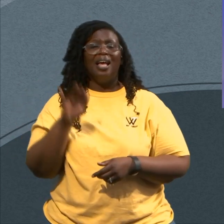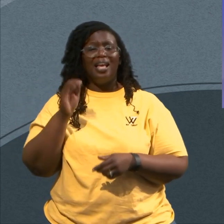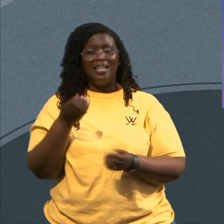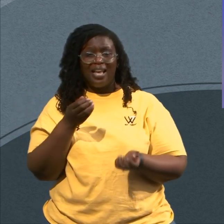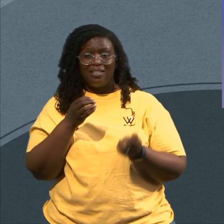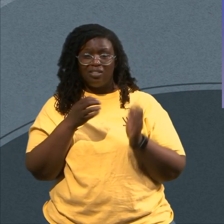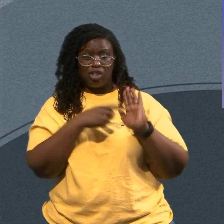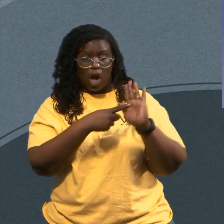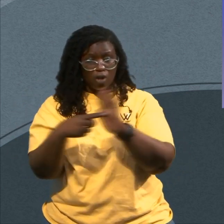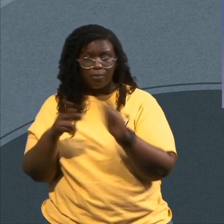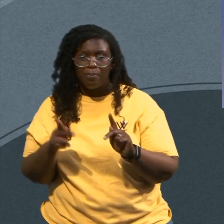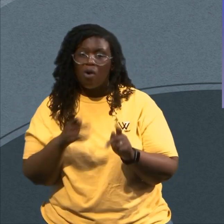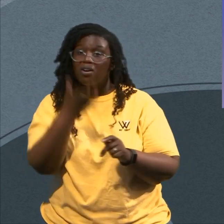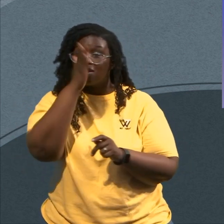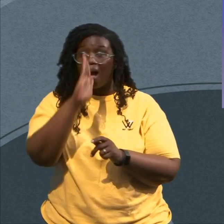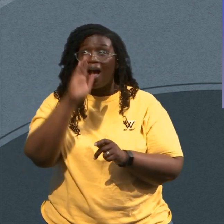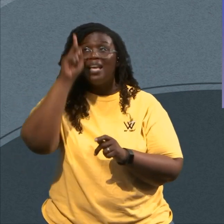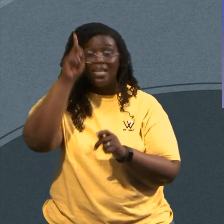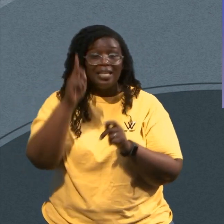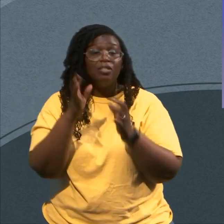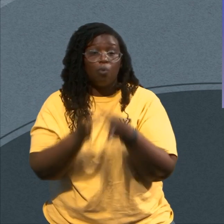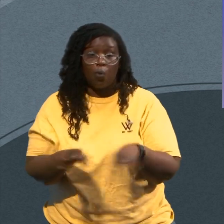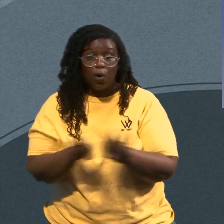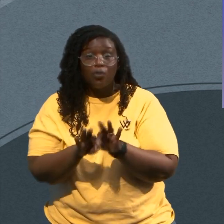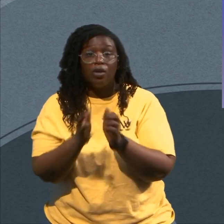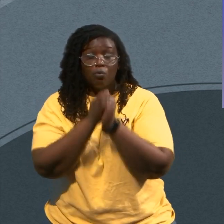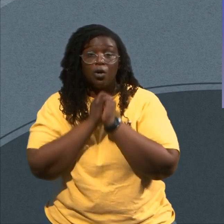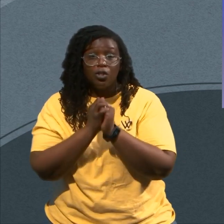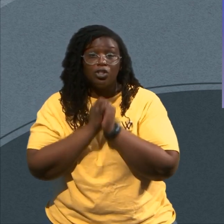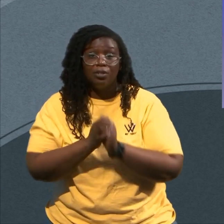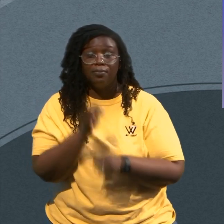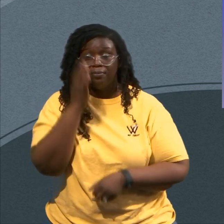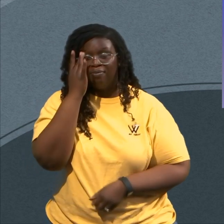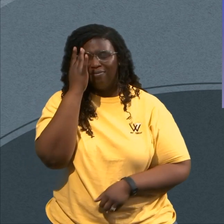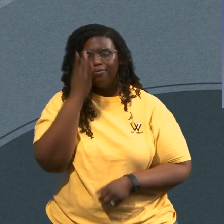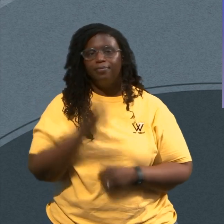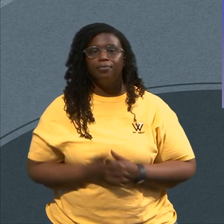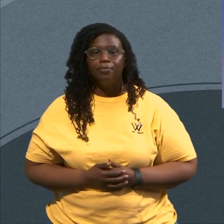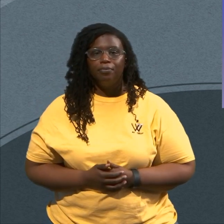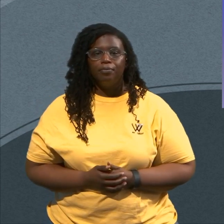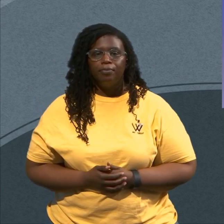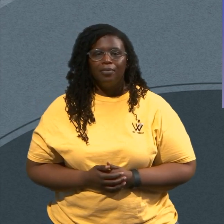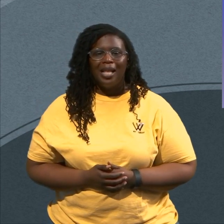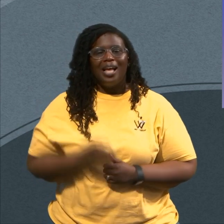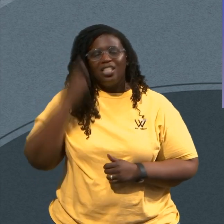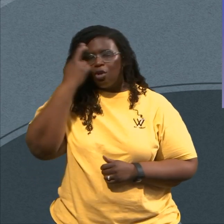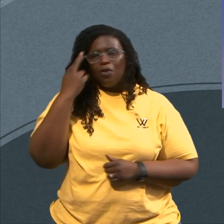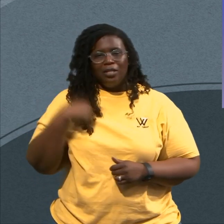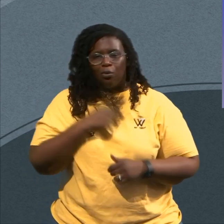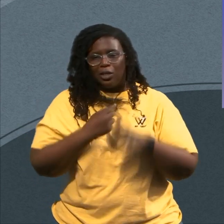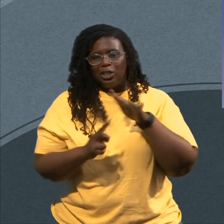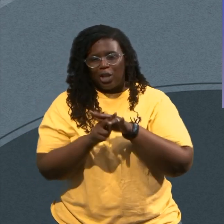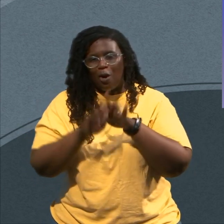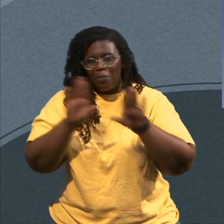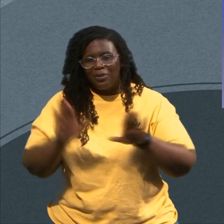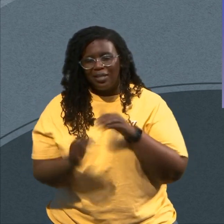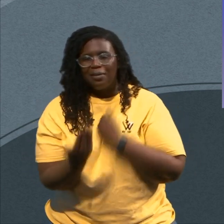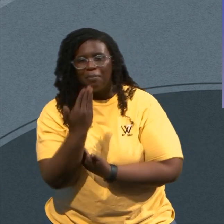Somebody Shout He's Worthy Of Worship See See This That's Why We Show Up On Sunday That's Why Whether We're In A